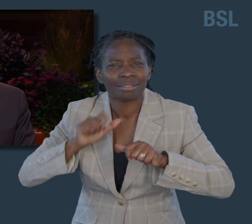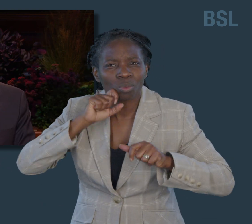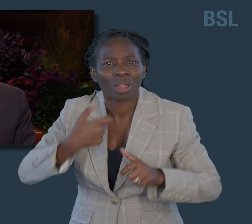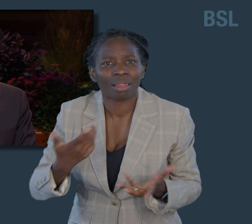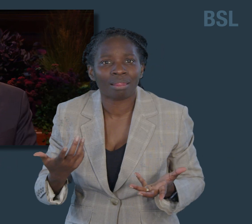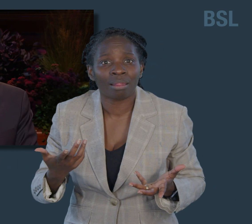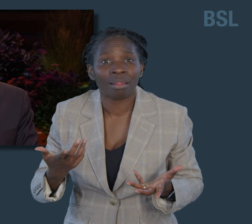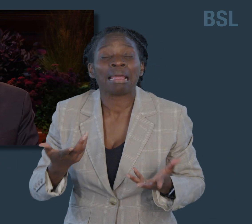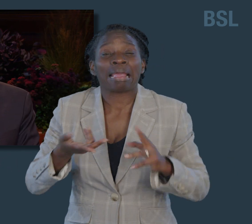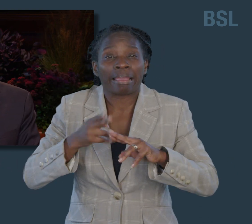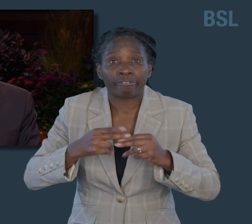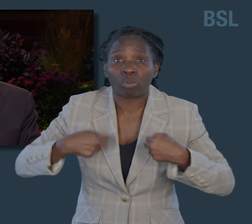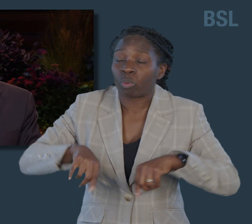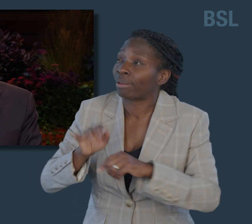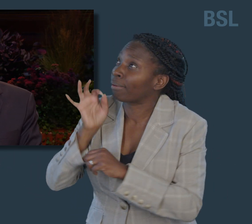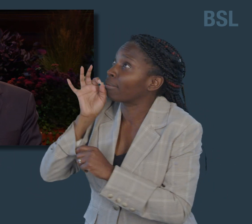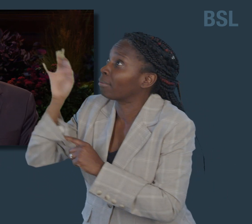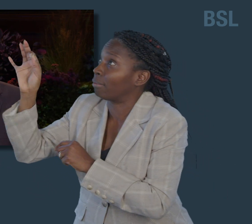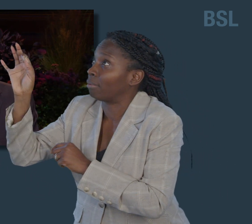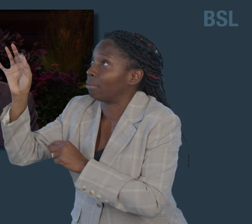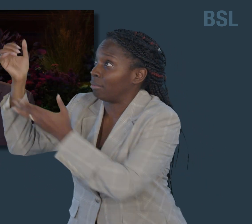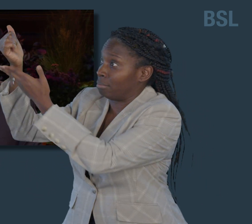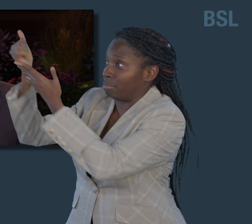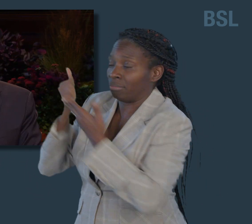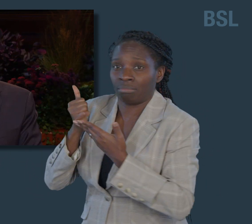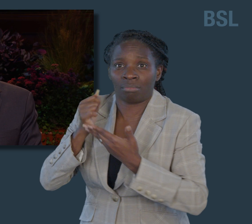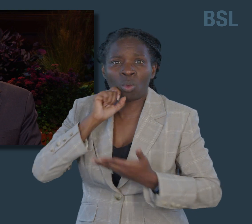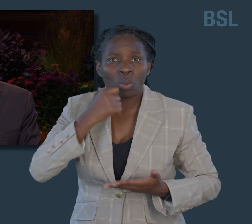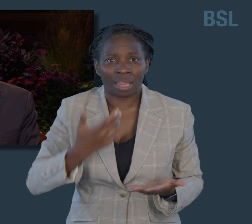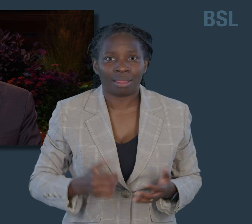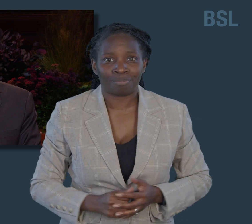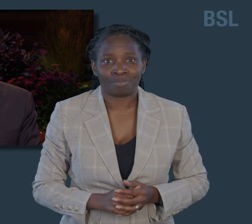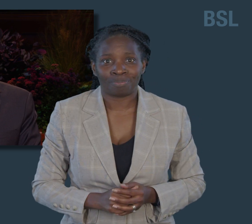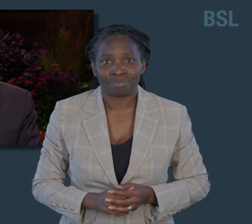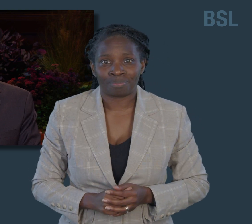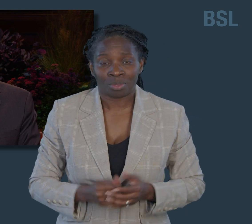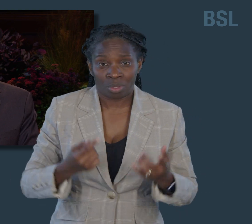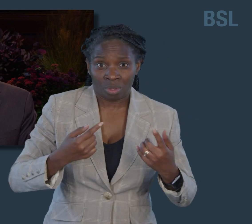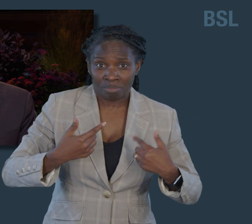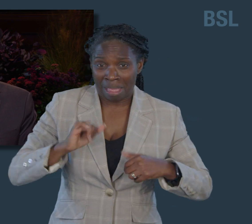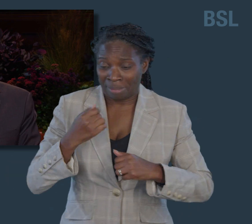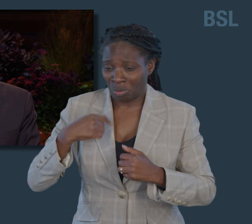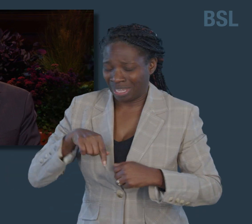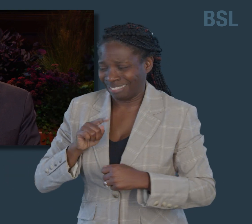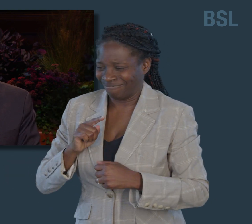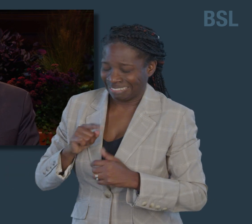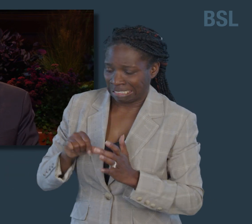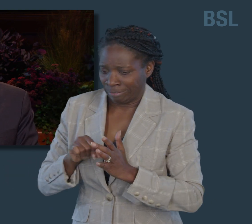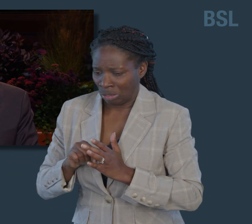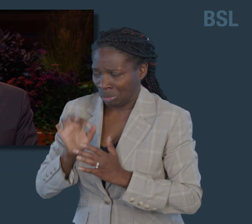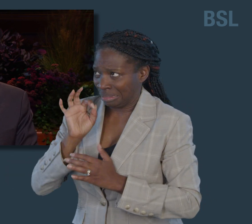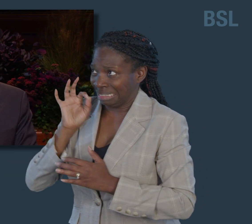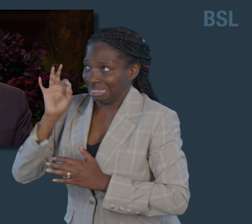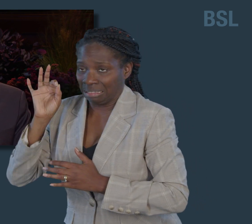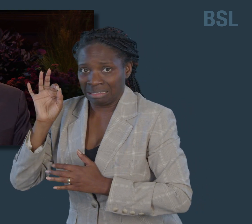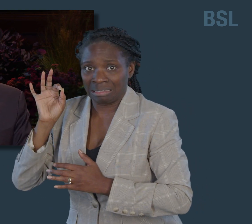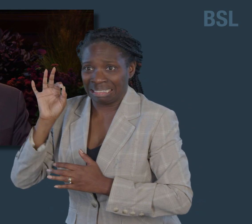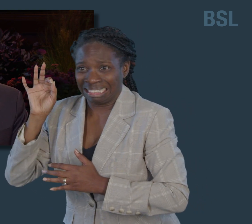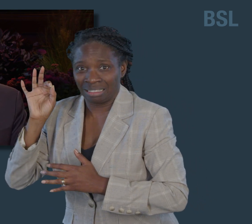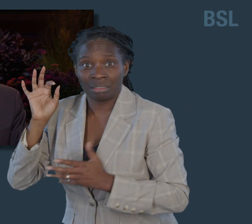Him, He will assist us. While reaching out to Him can be difficult, just as the Father who sought healing for His